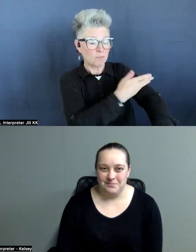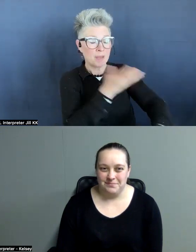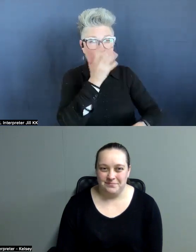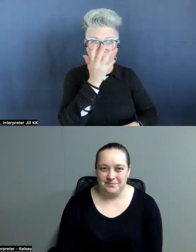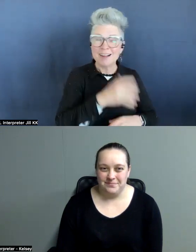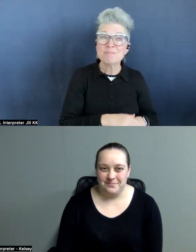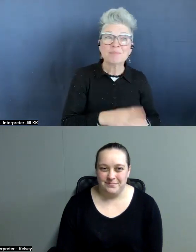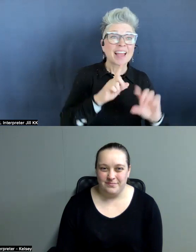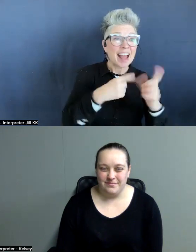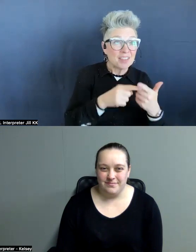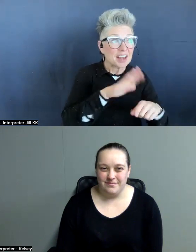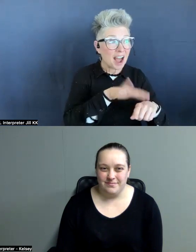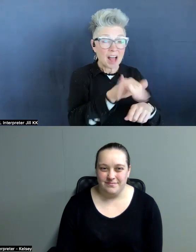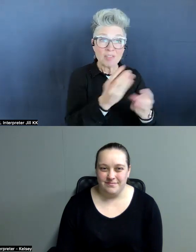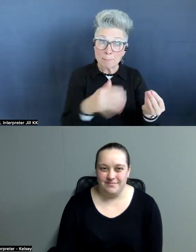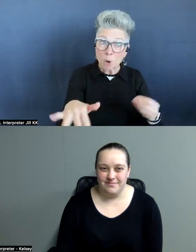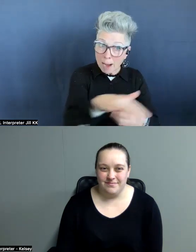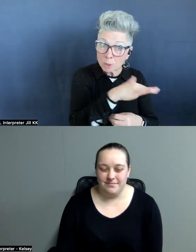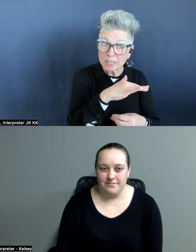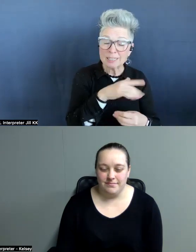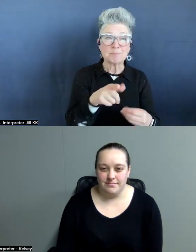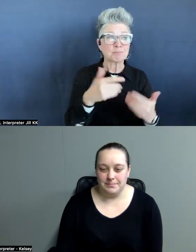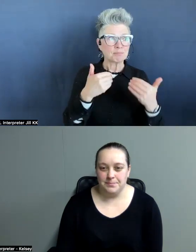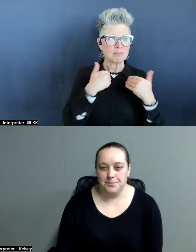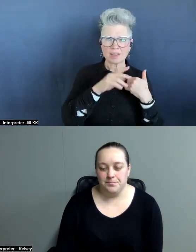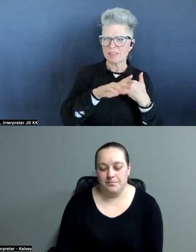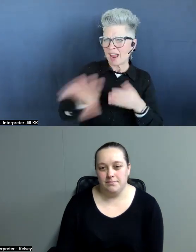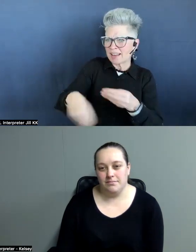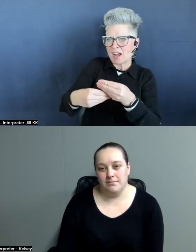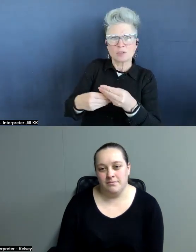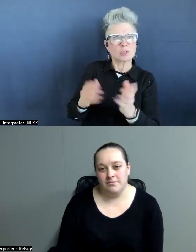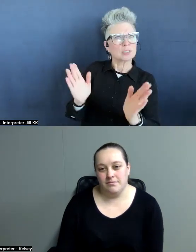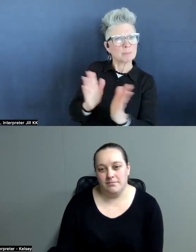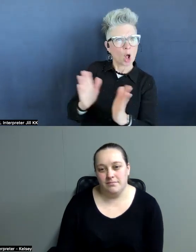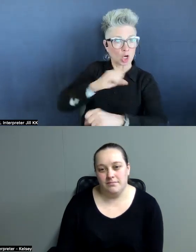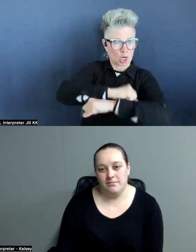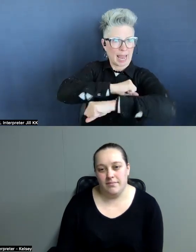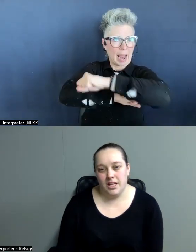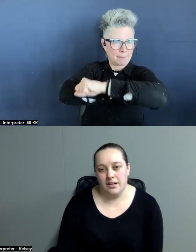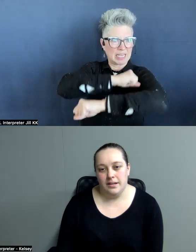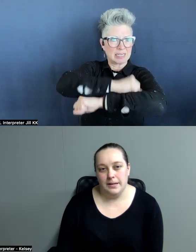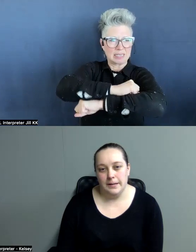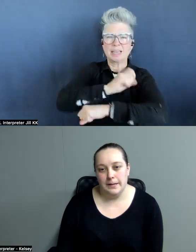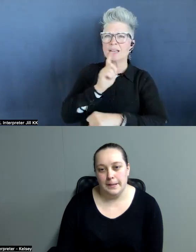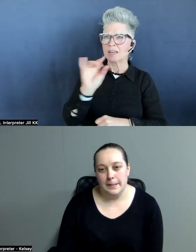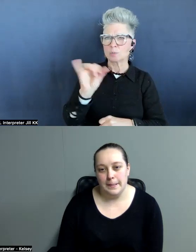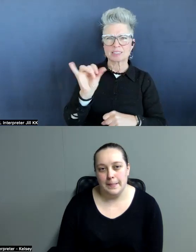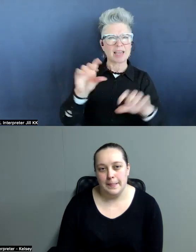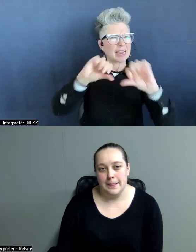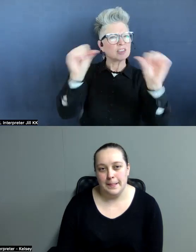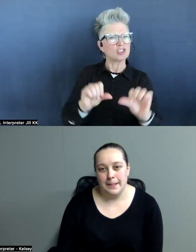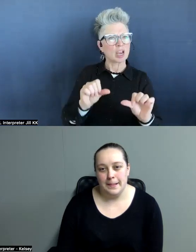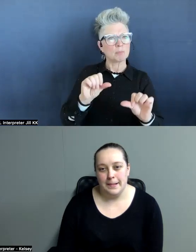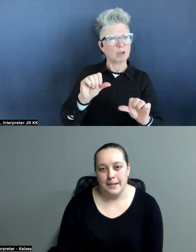And then on that property, they had another smaller cabin. And it was like a shape of like a chalet.